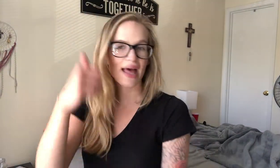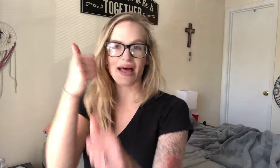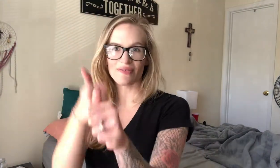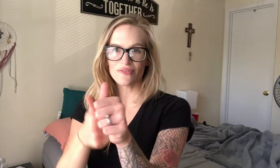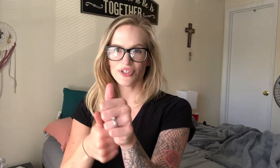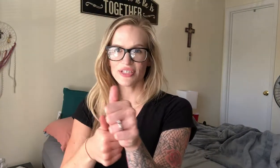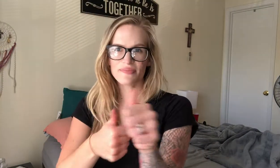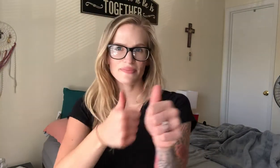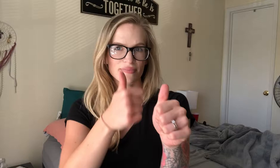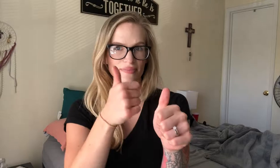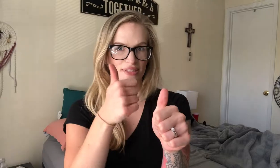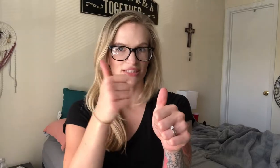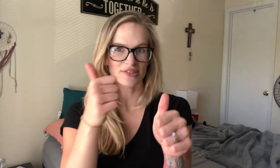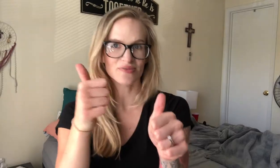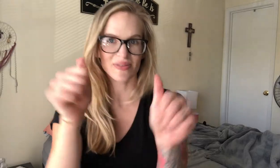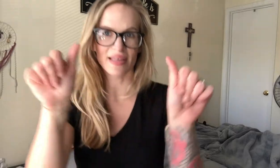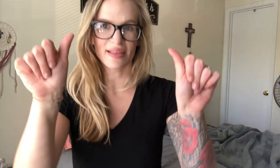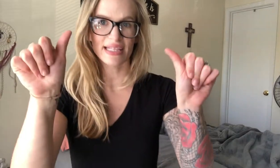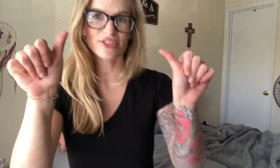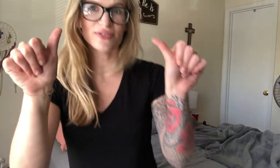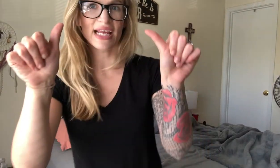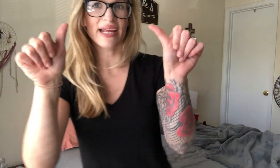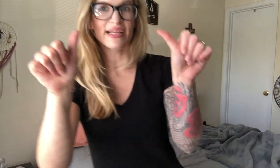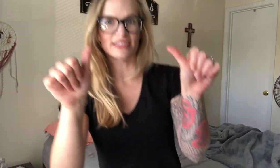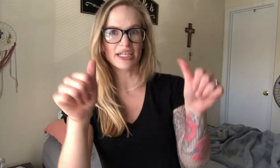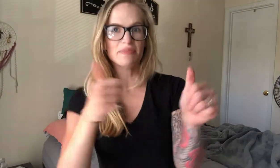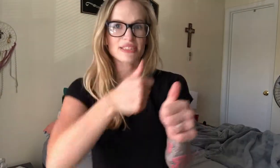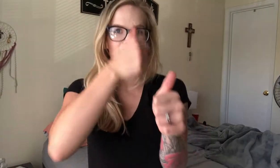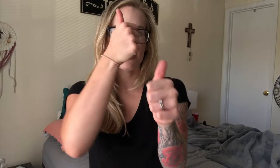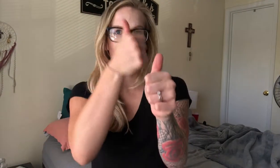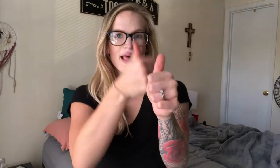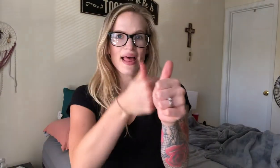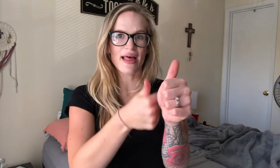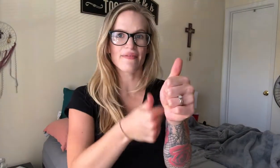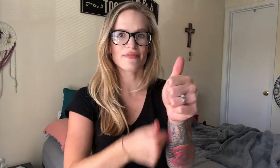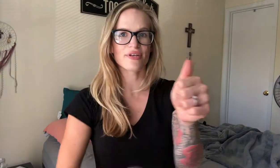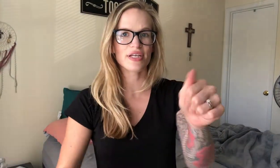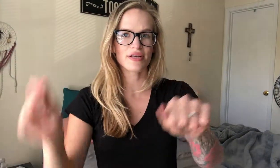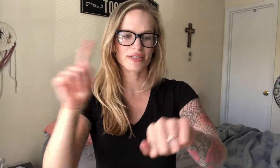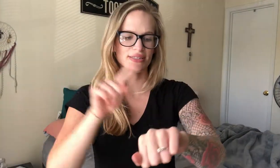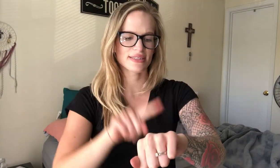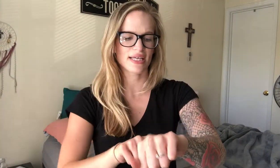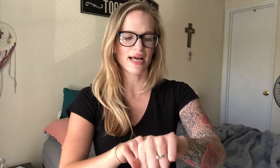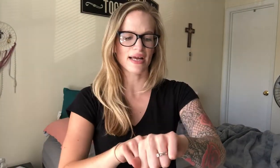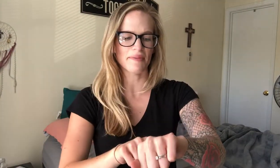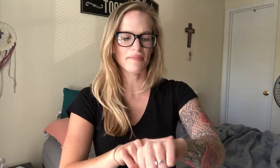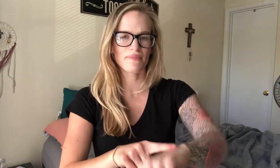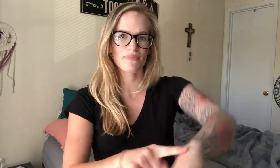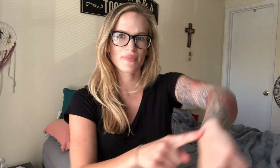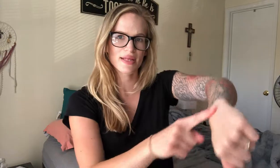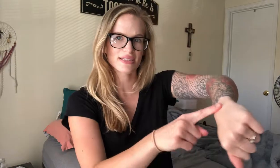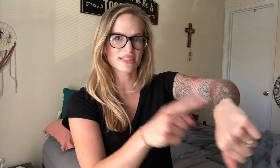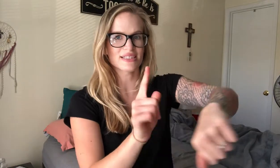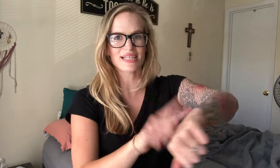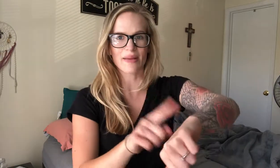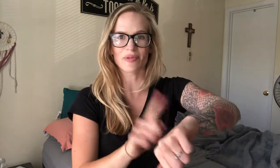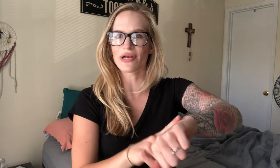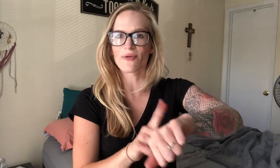every, this is with like two 10 handshapes, every time, just tap like a